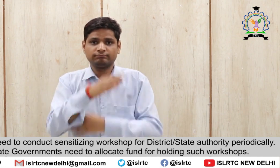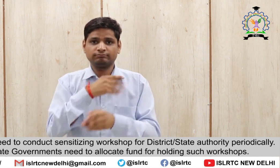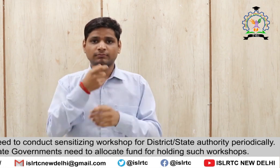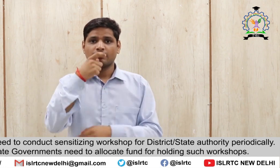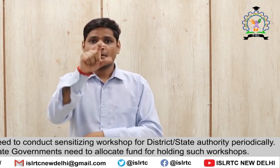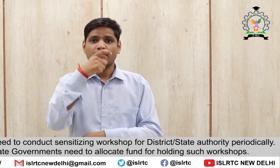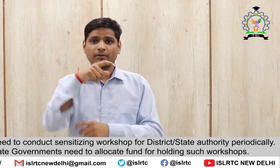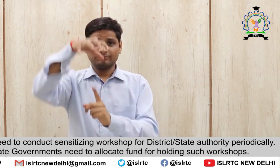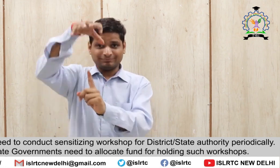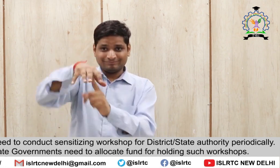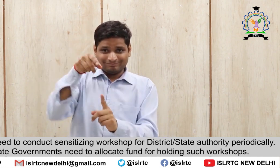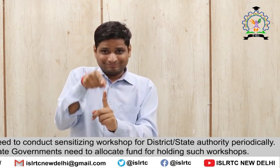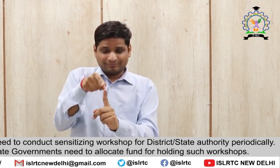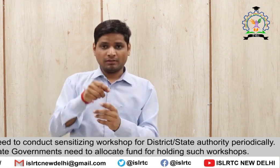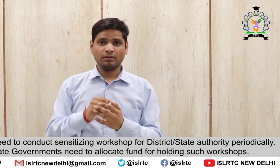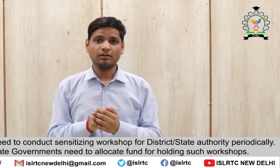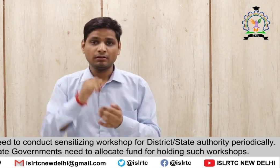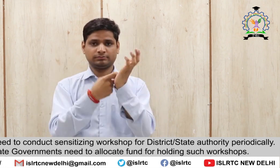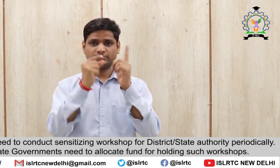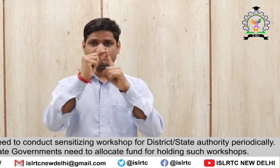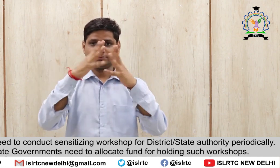For district state authority Periodically